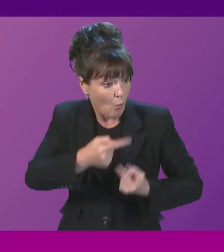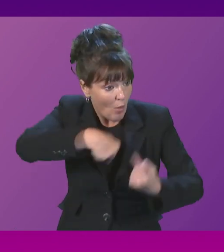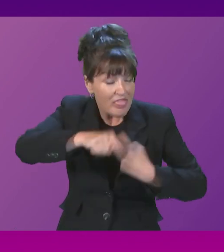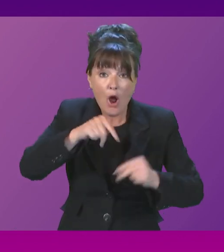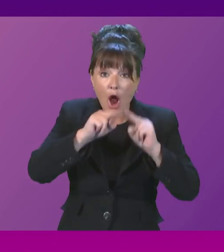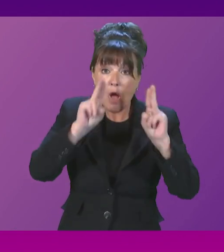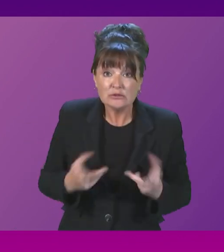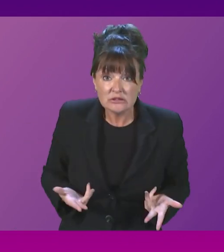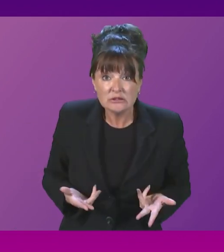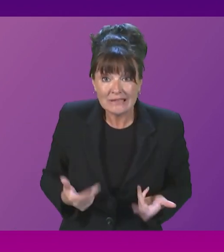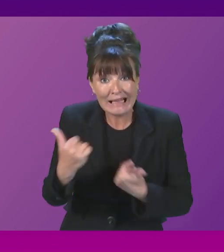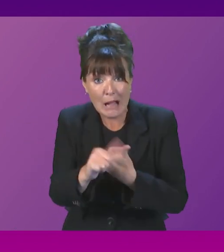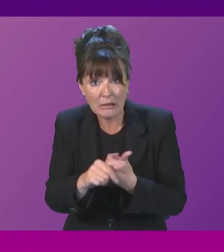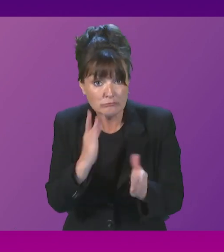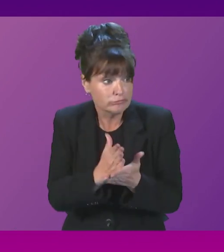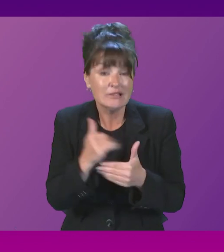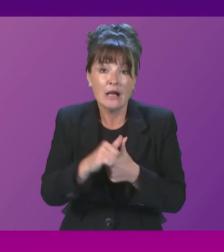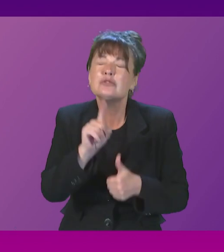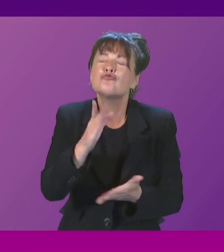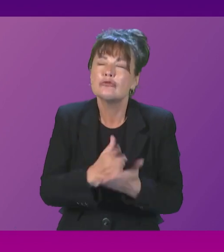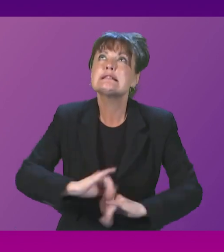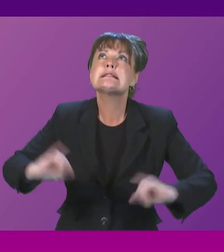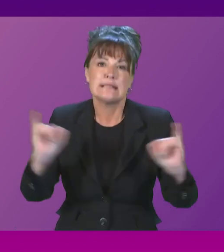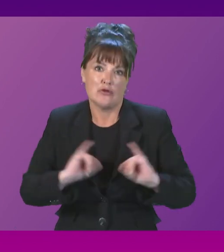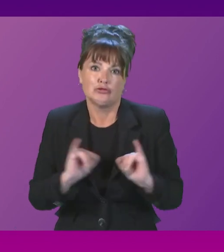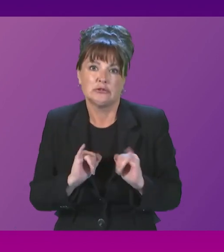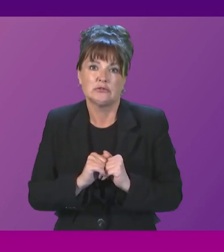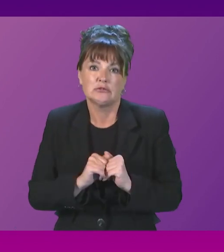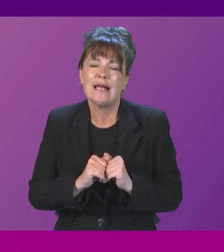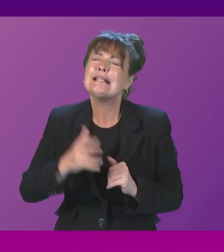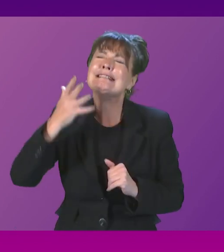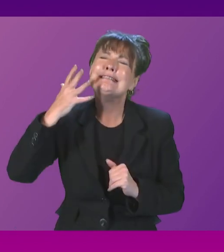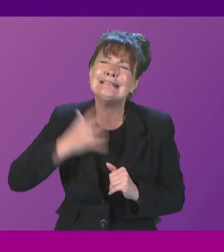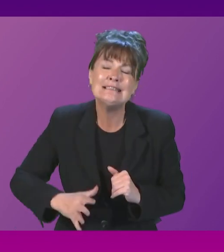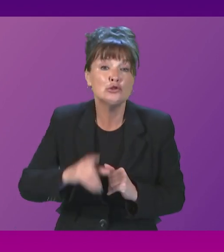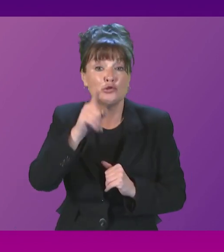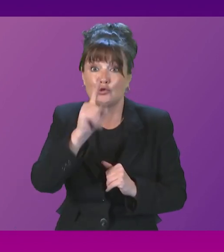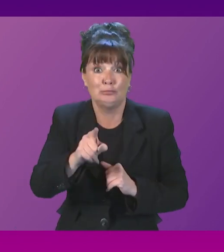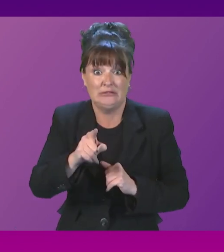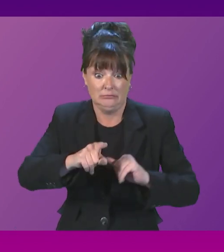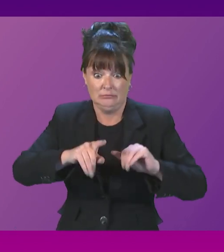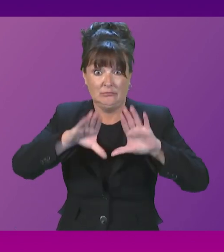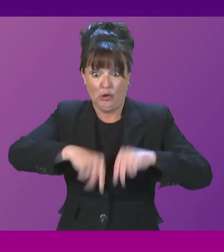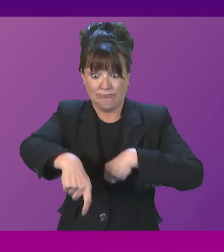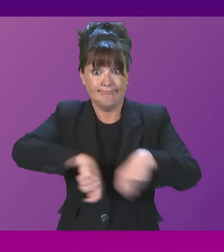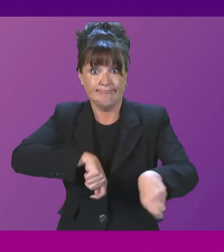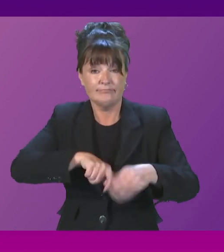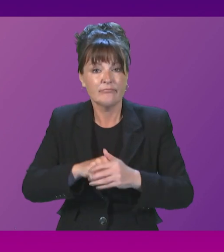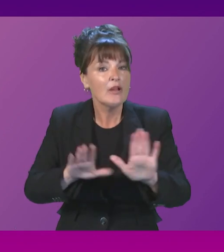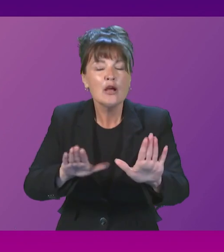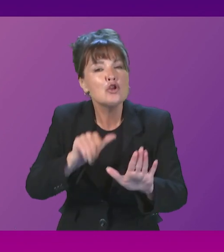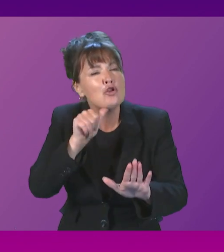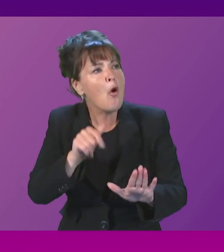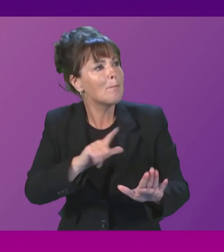the country. It is disastrous and it needs to be reversed. And not because of some political or